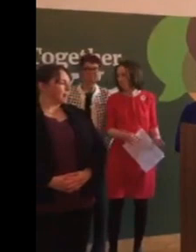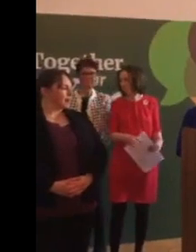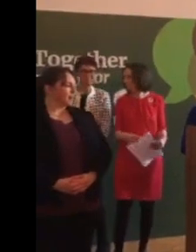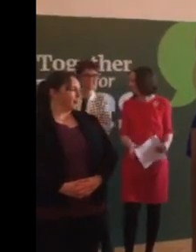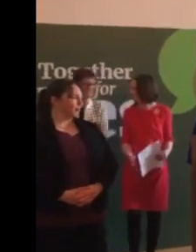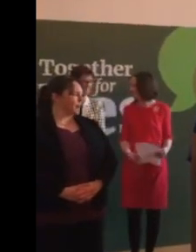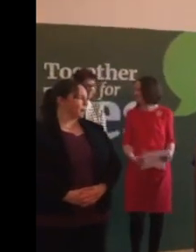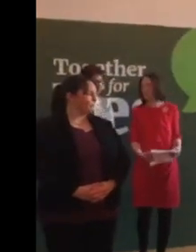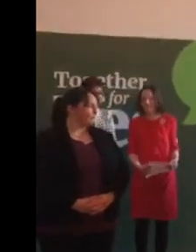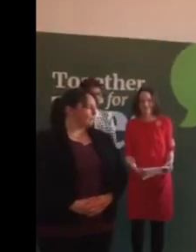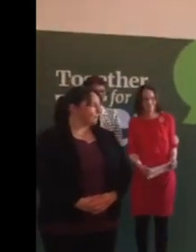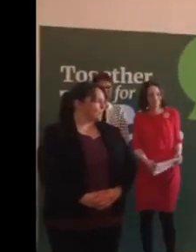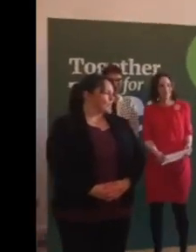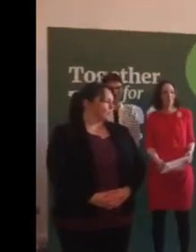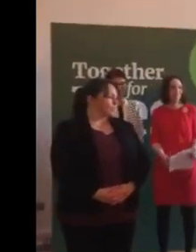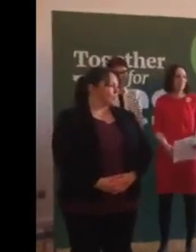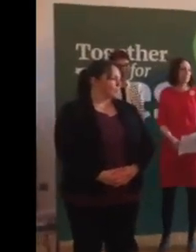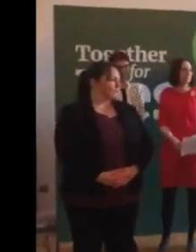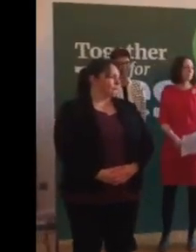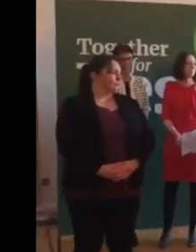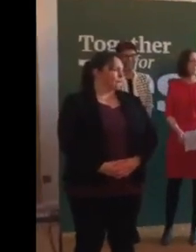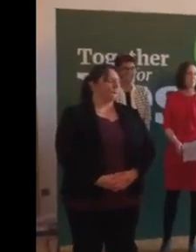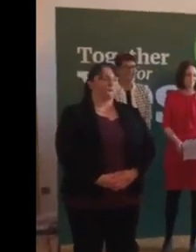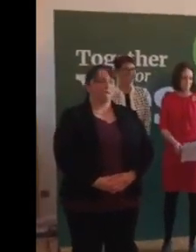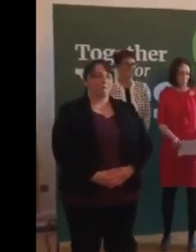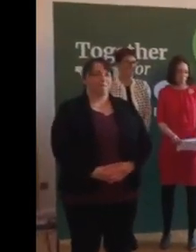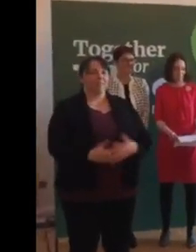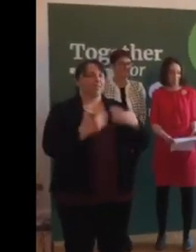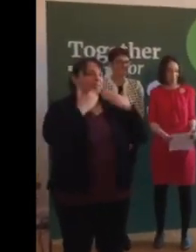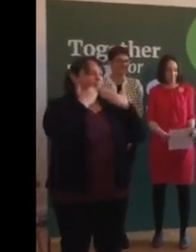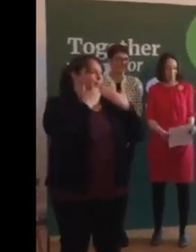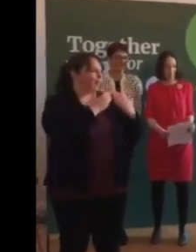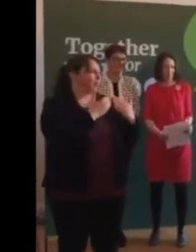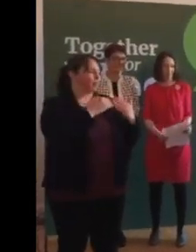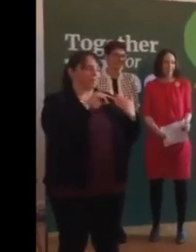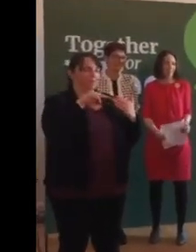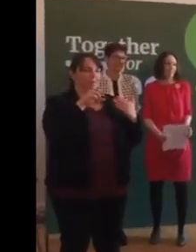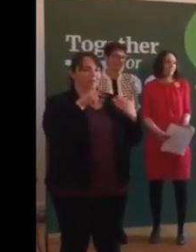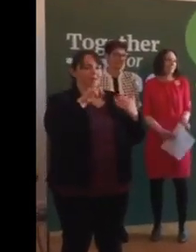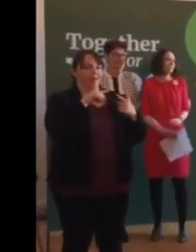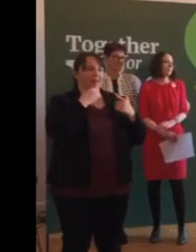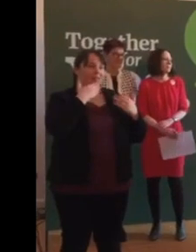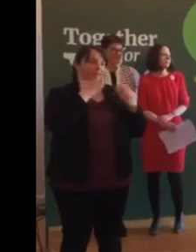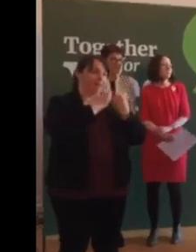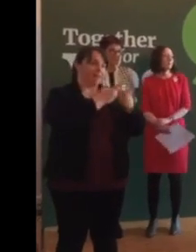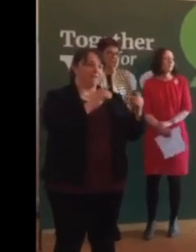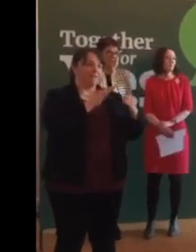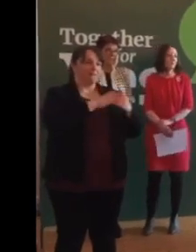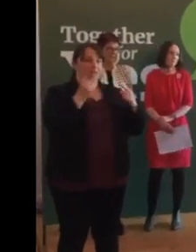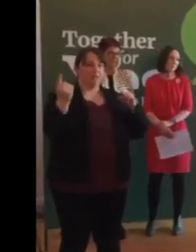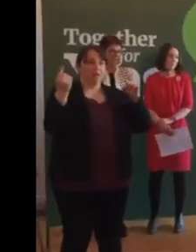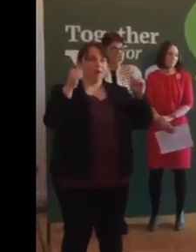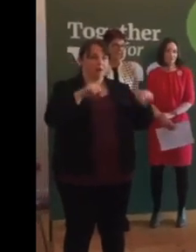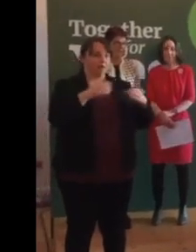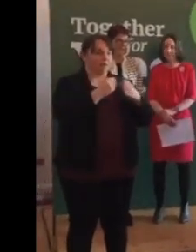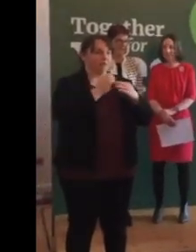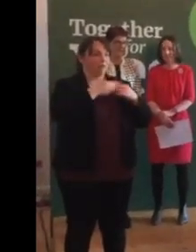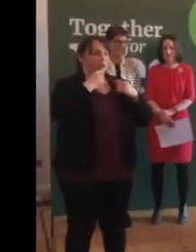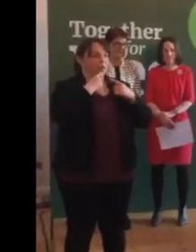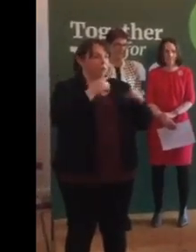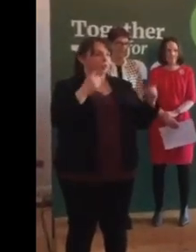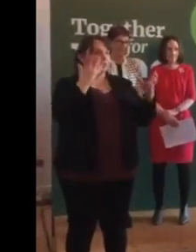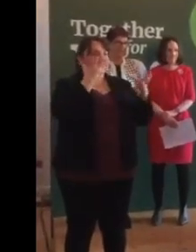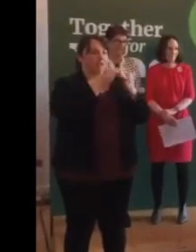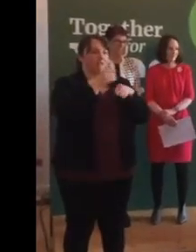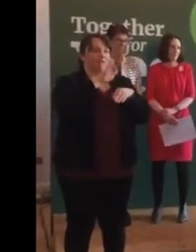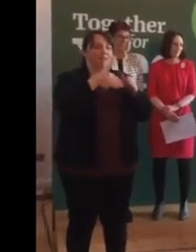Thank you, Martina, and thank you to everybody for coming together to launch Together for Yes.